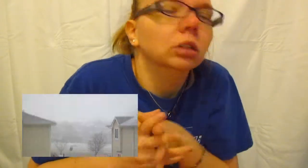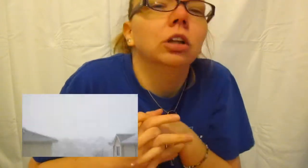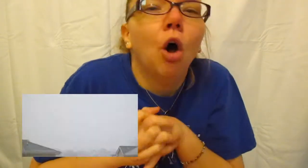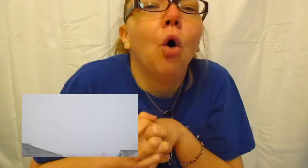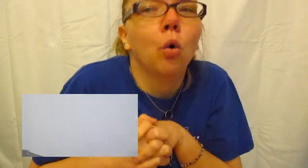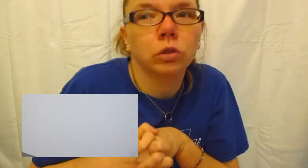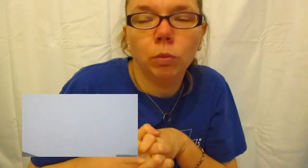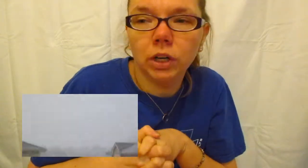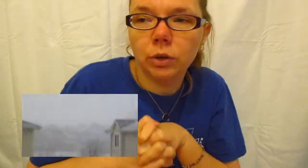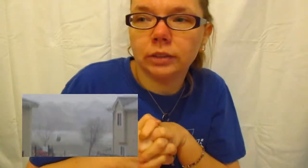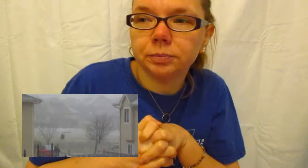No. Don't want to do it.